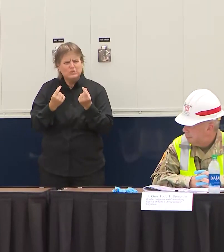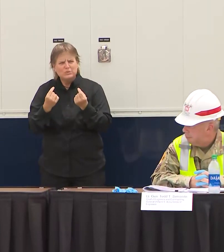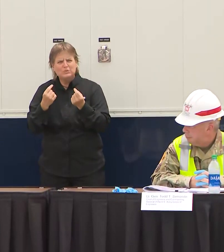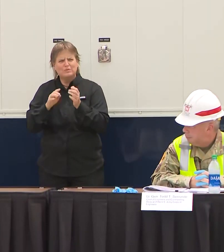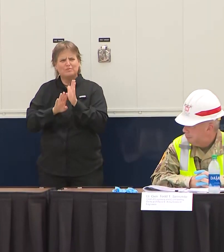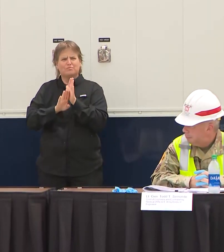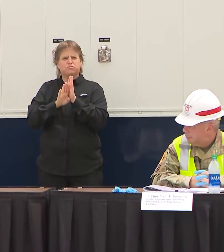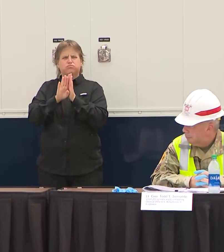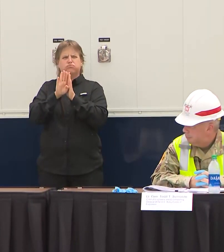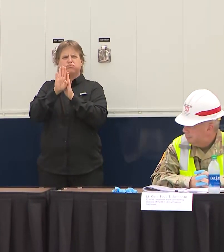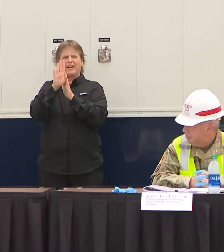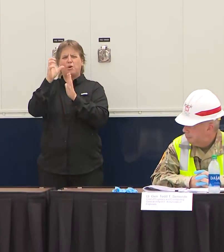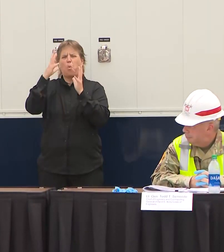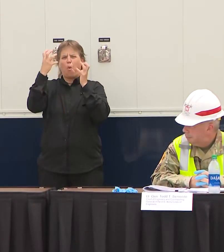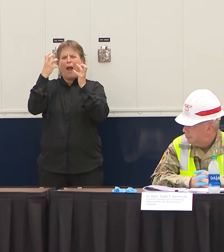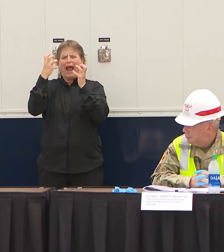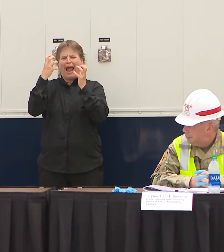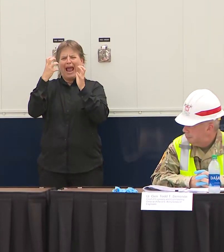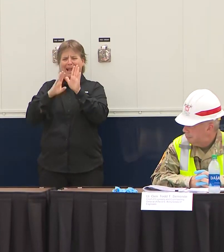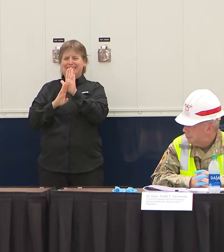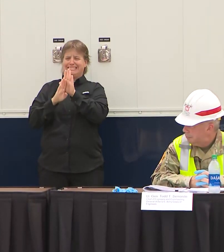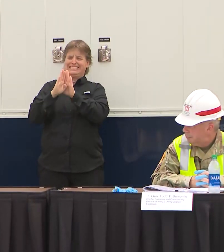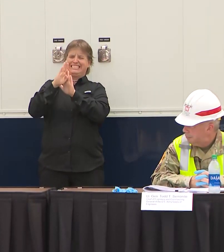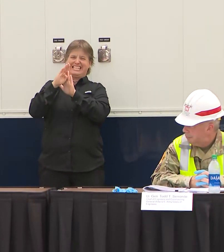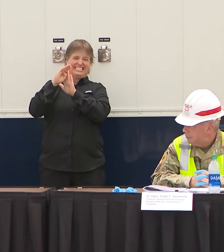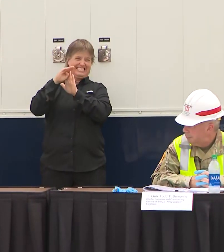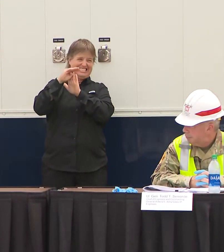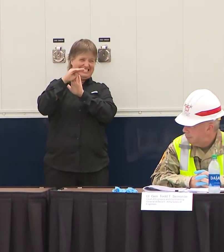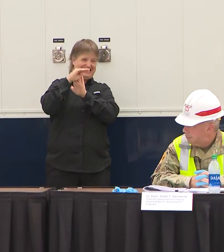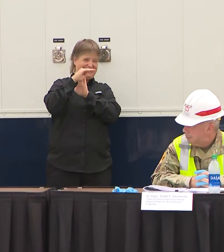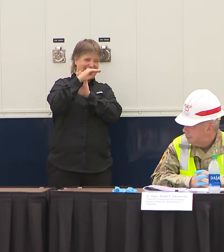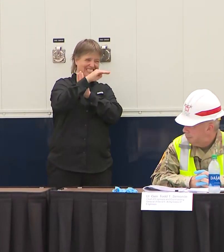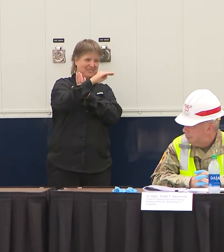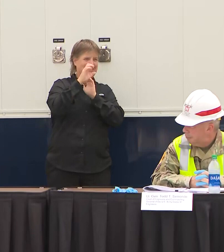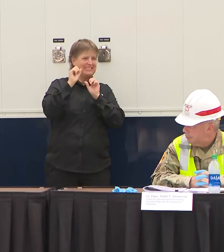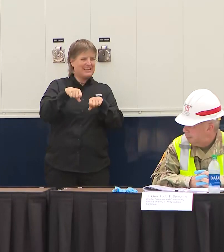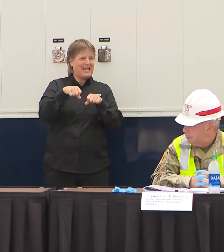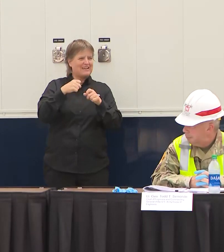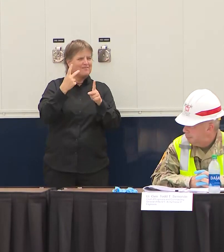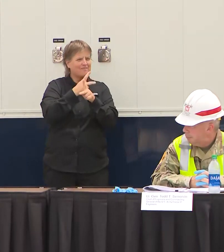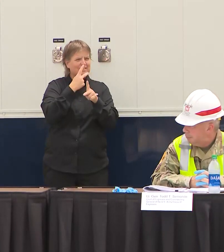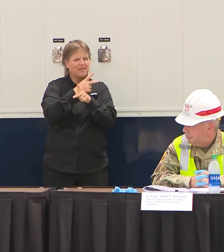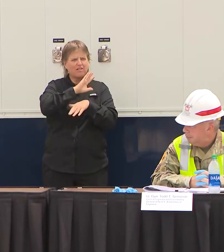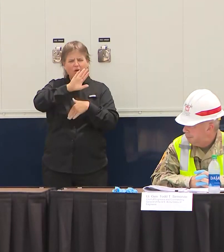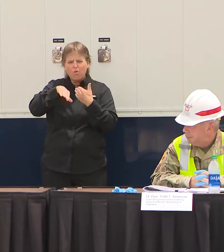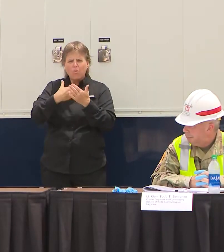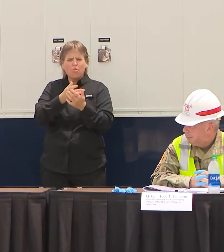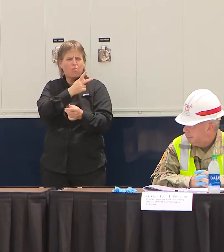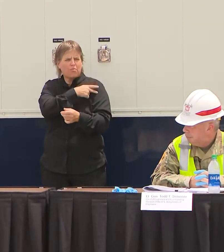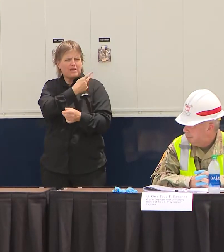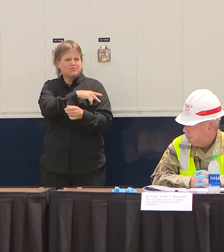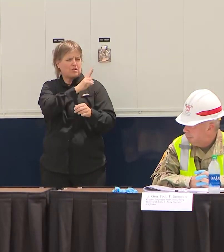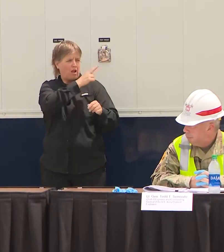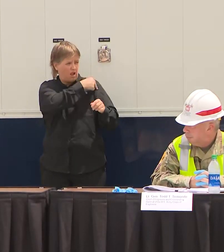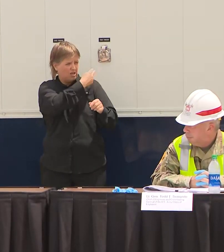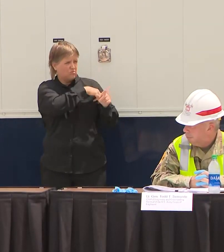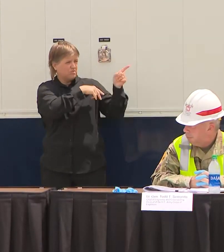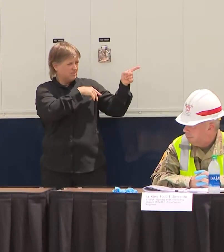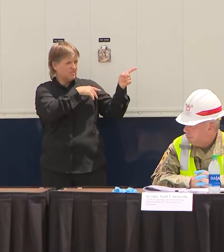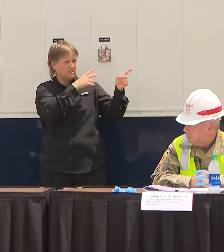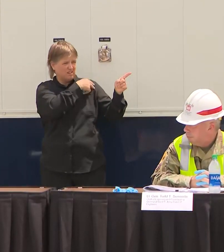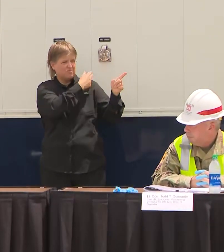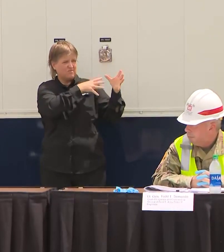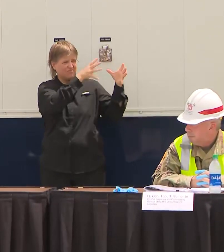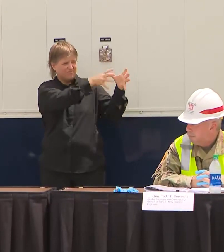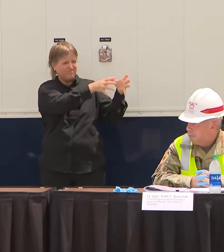the hospital system could cope you know with the patients who were impacted by this that this illness and so from the very beginning